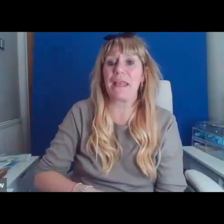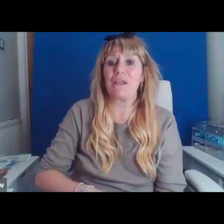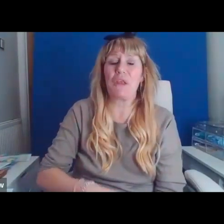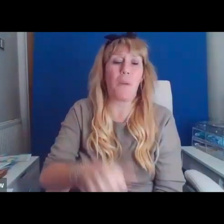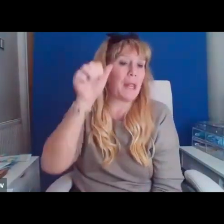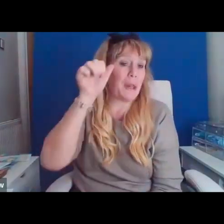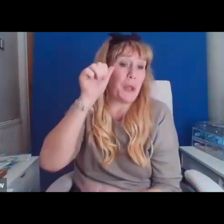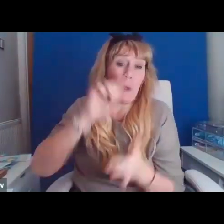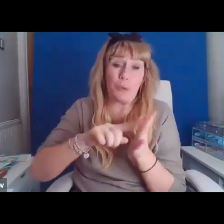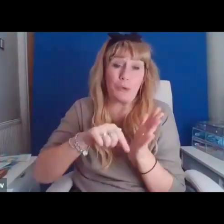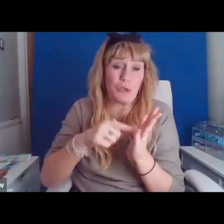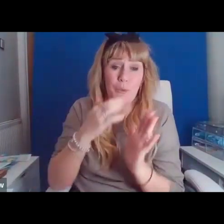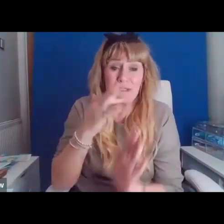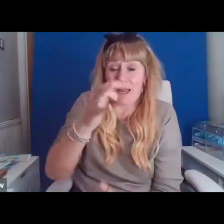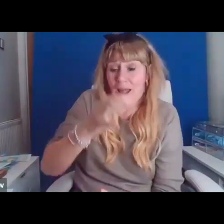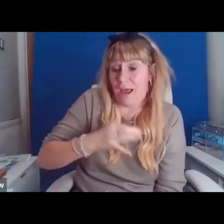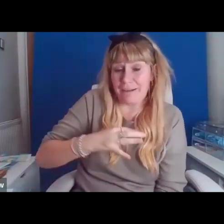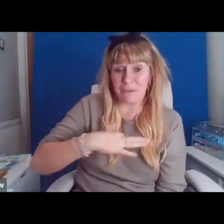me to come along tonight.